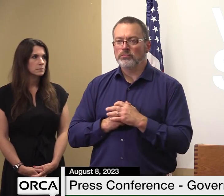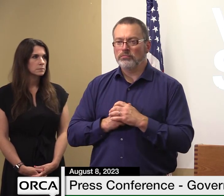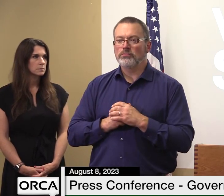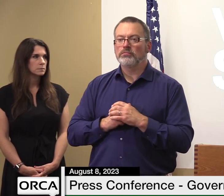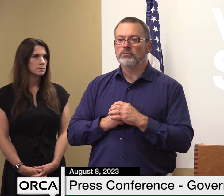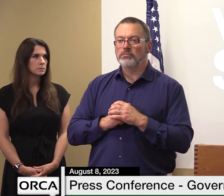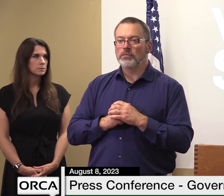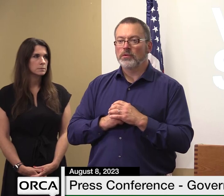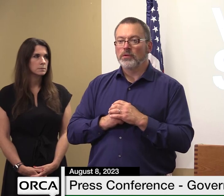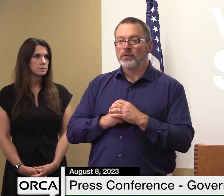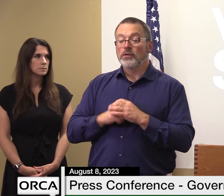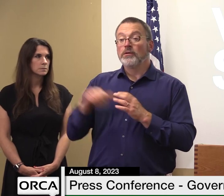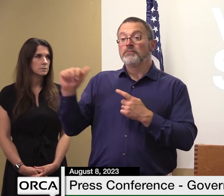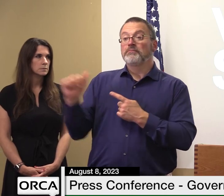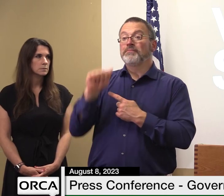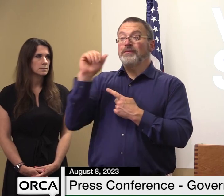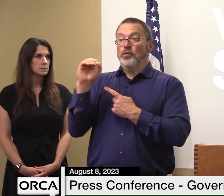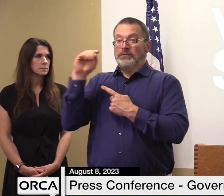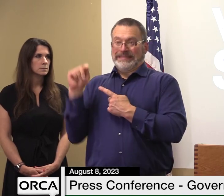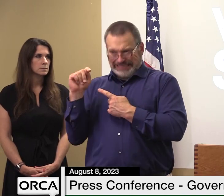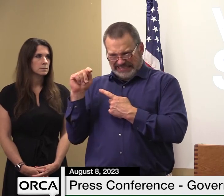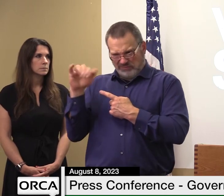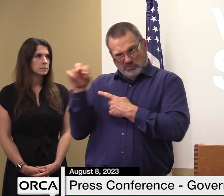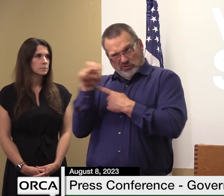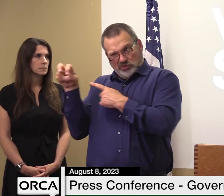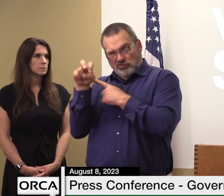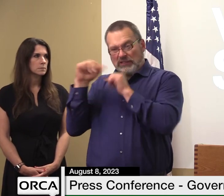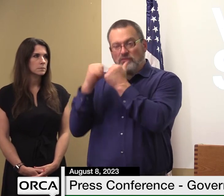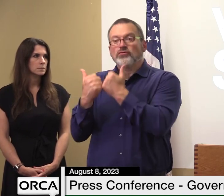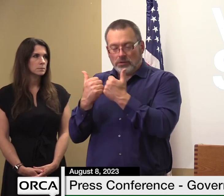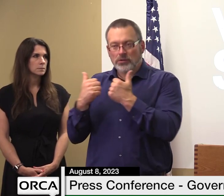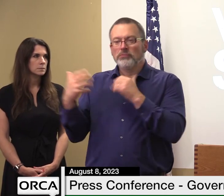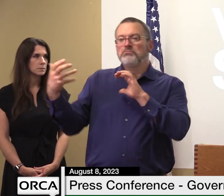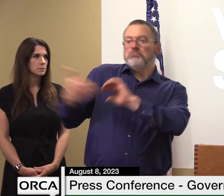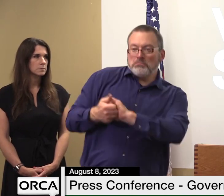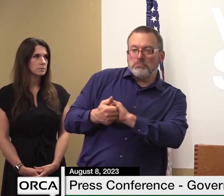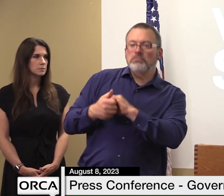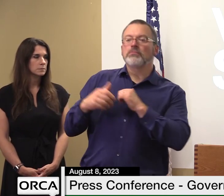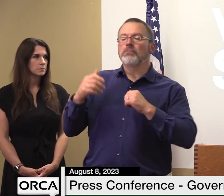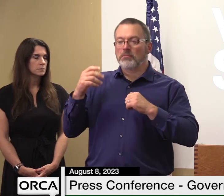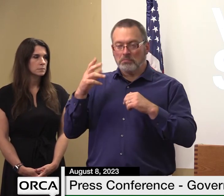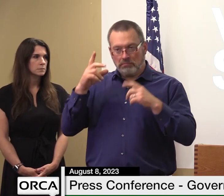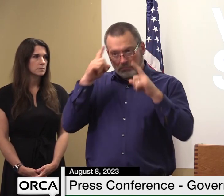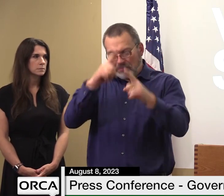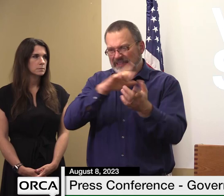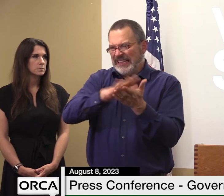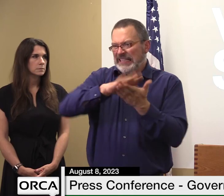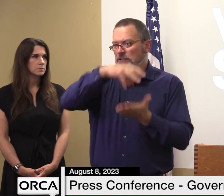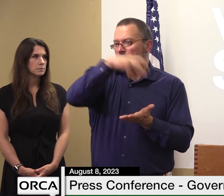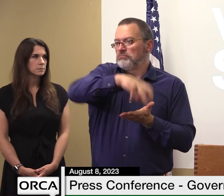transportation to help identify overlooked flood debris and arrange for the removal of debris